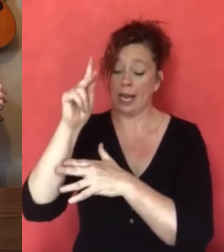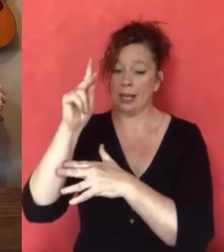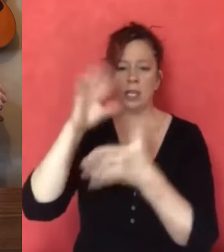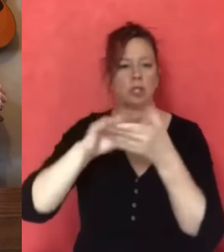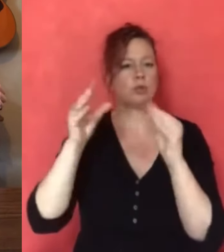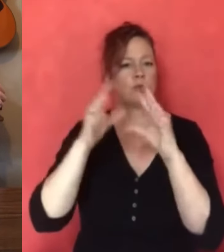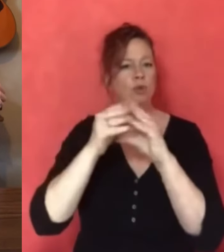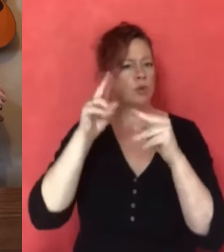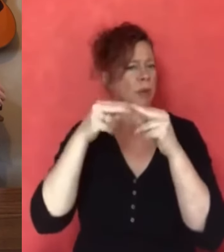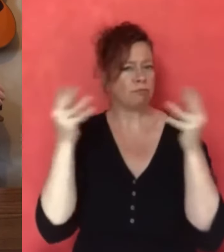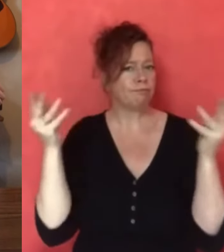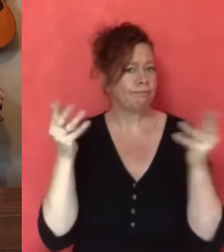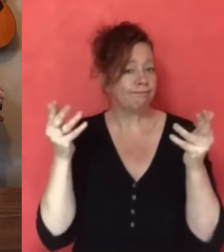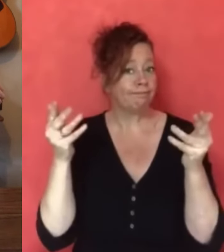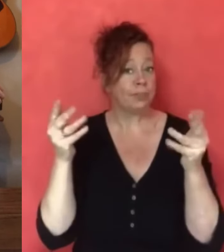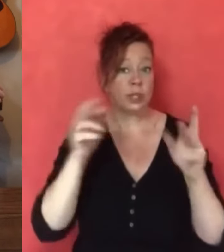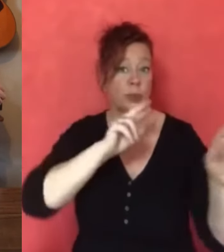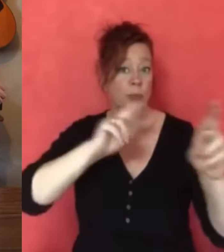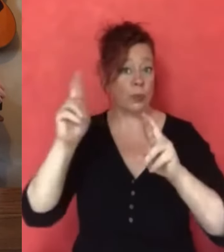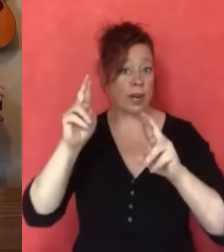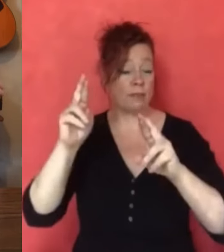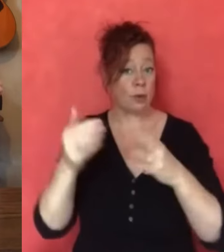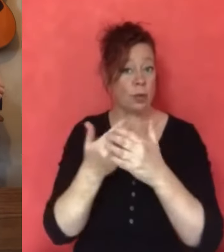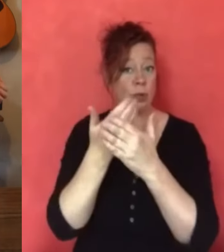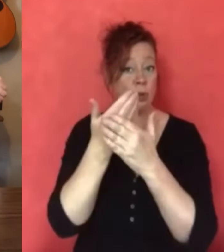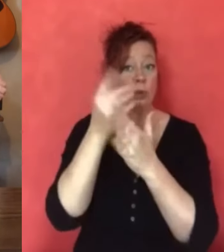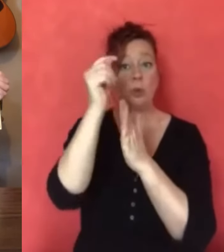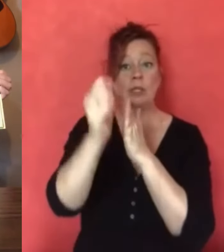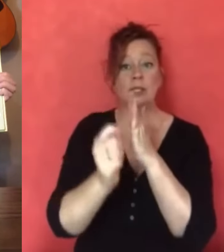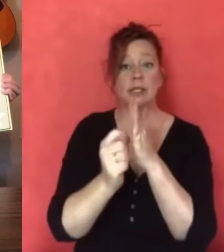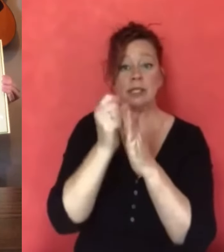preparing for this new season and the friends that it brings.